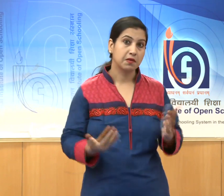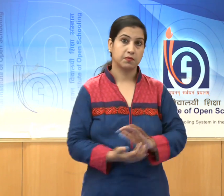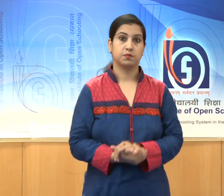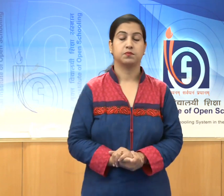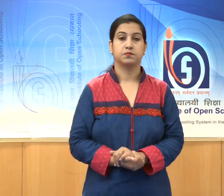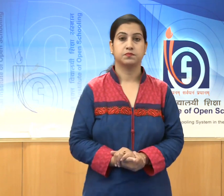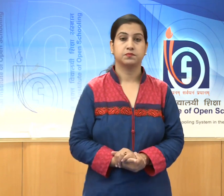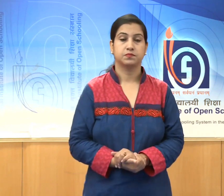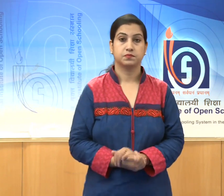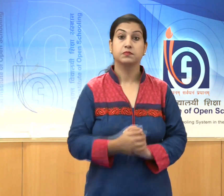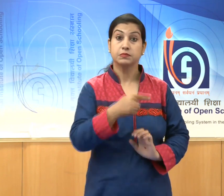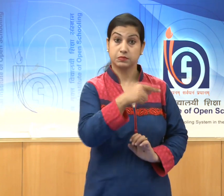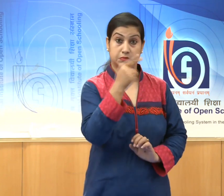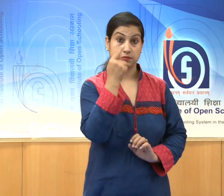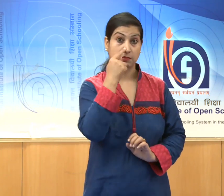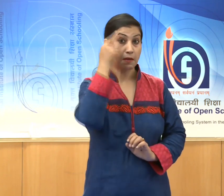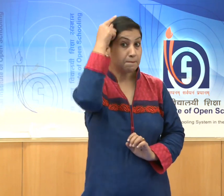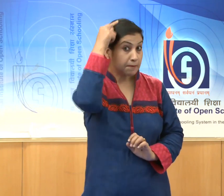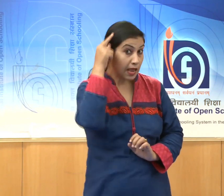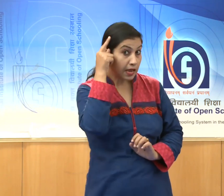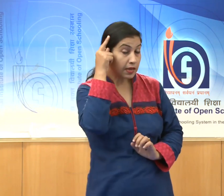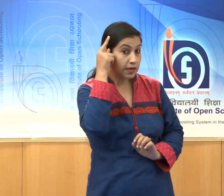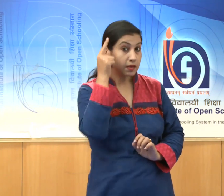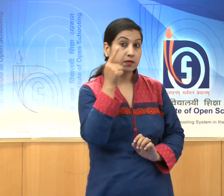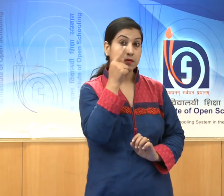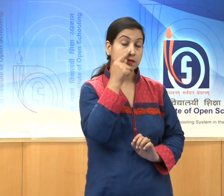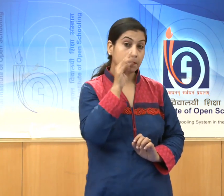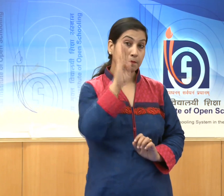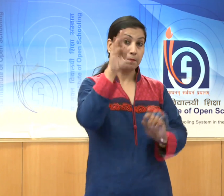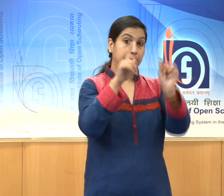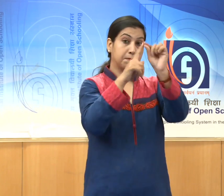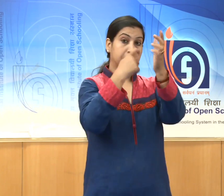Black Princess is no doubt